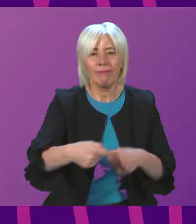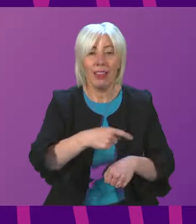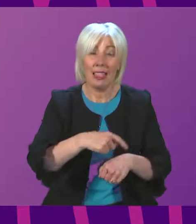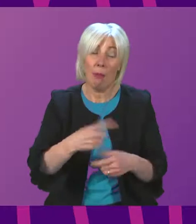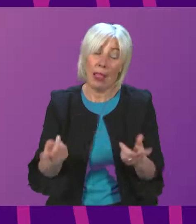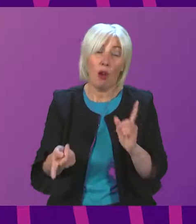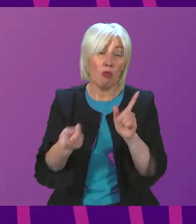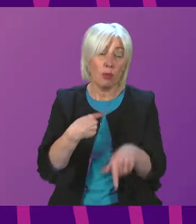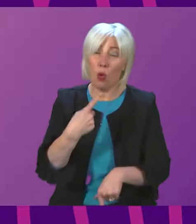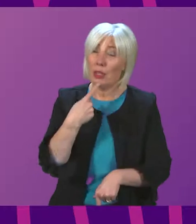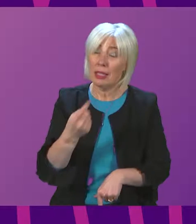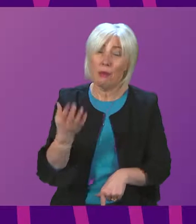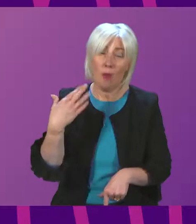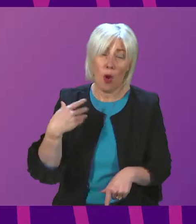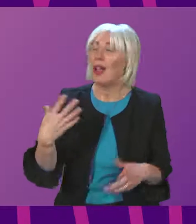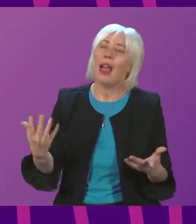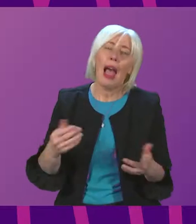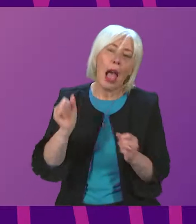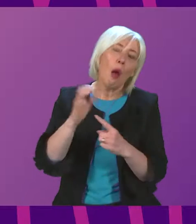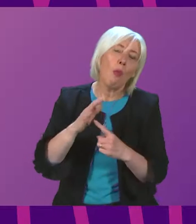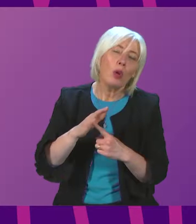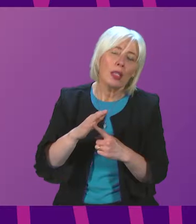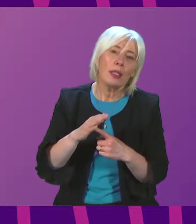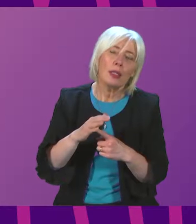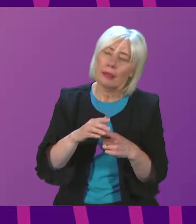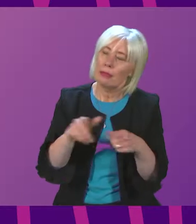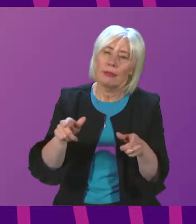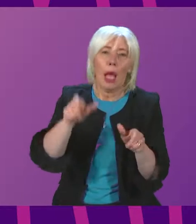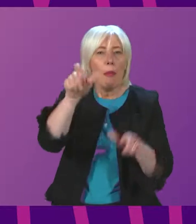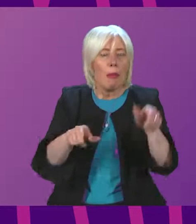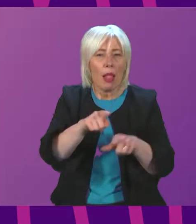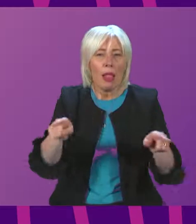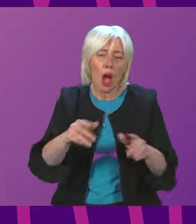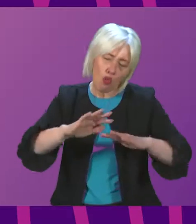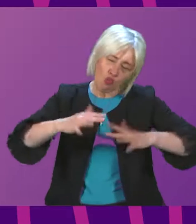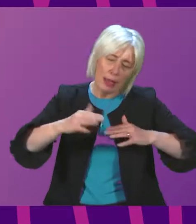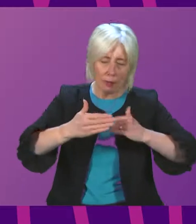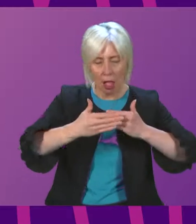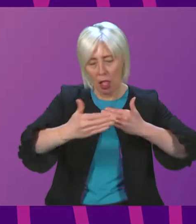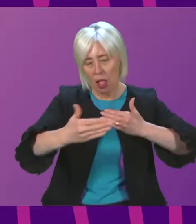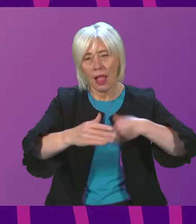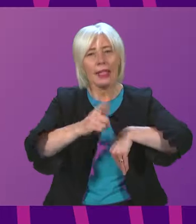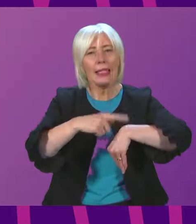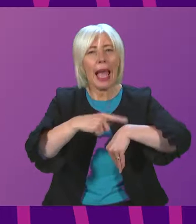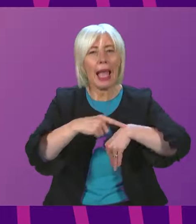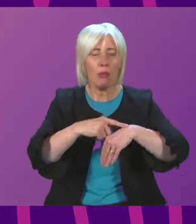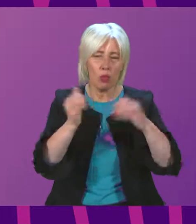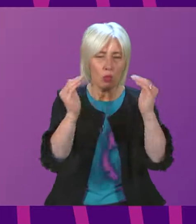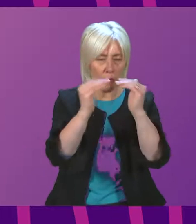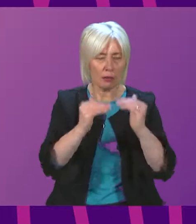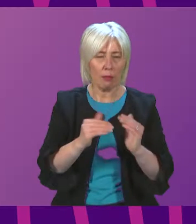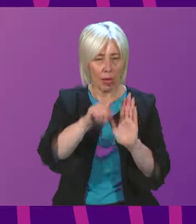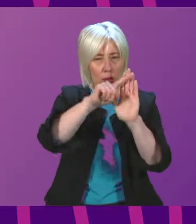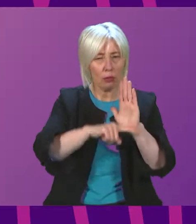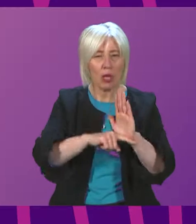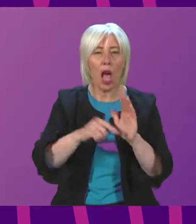previous questions, I think it's important that people are given a reasonable period of time to comply. And of course, we'll be monitoring that